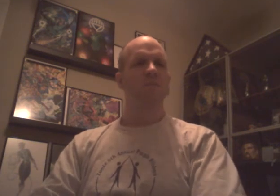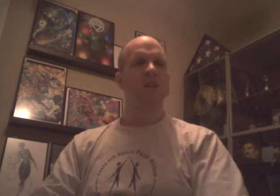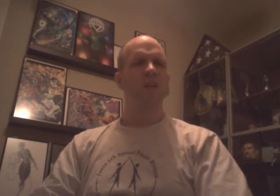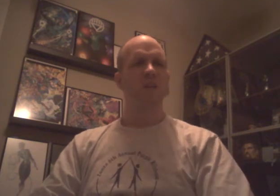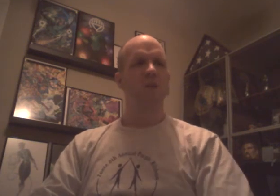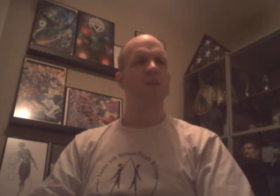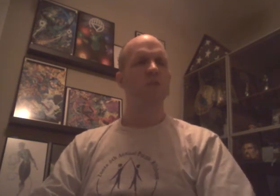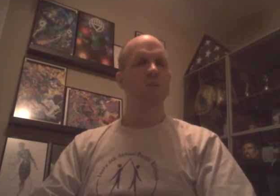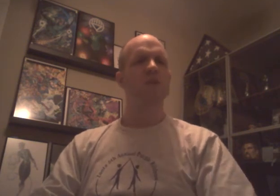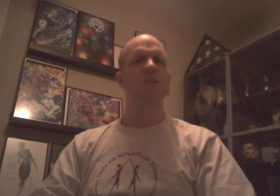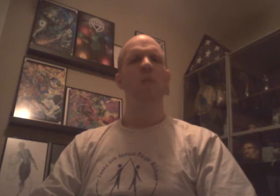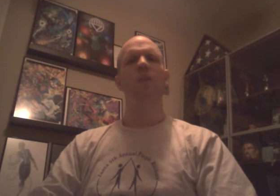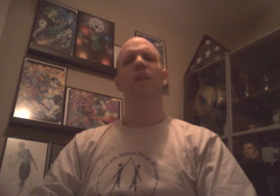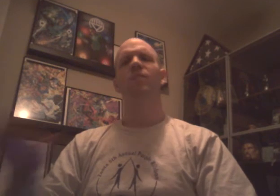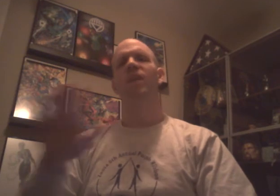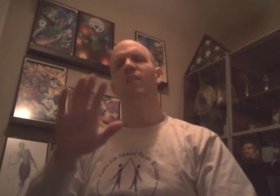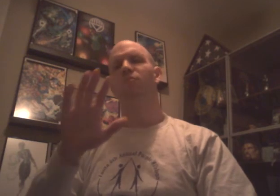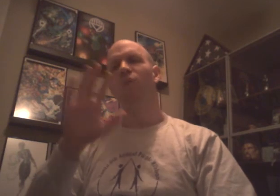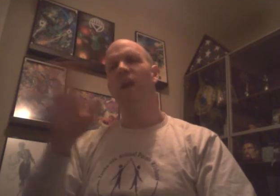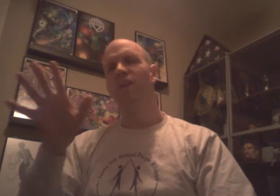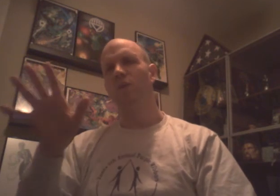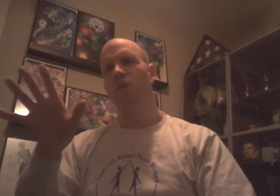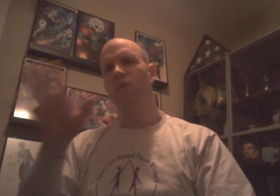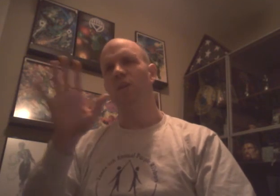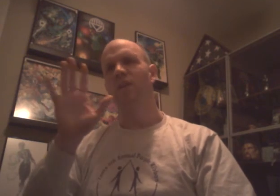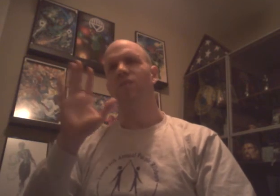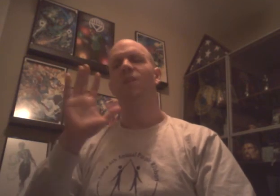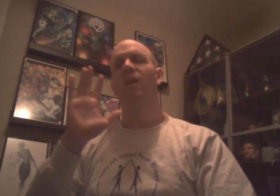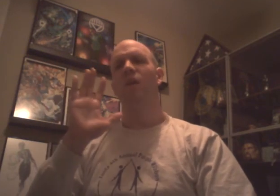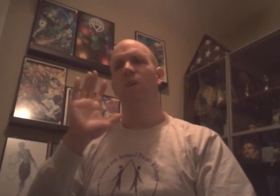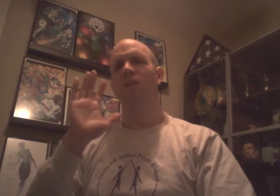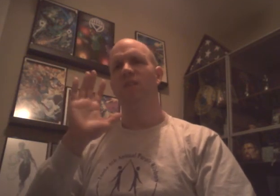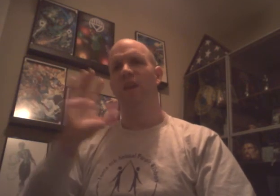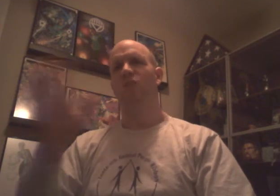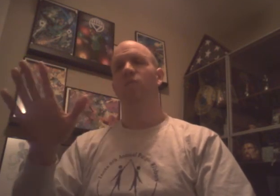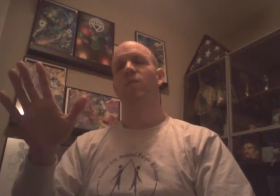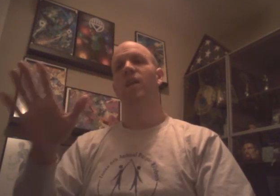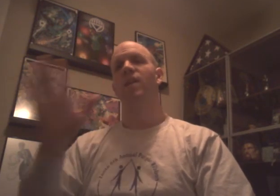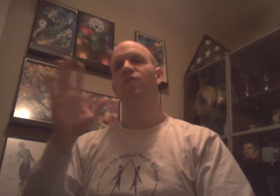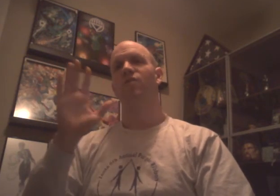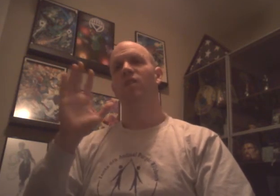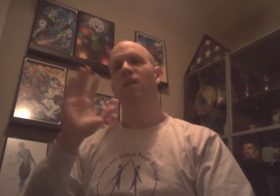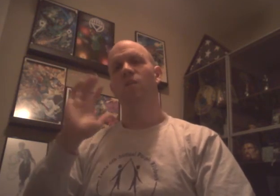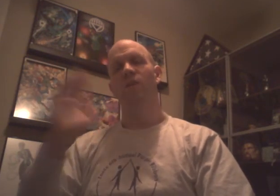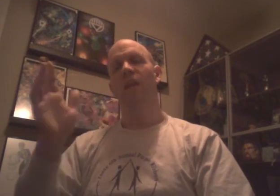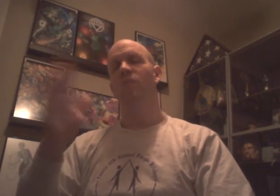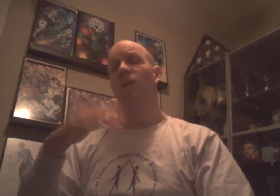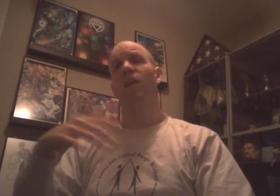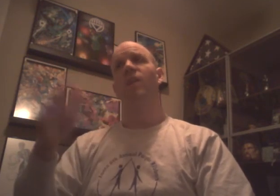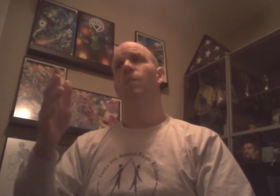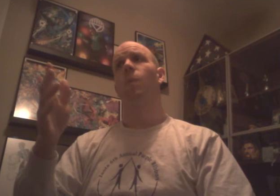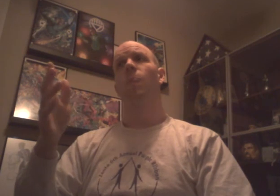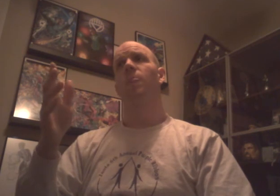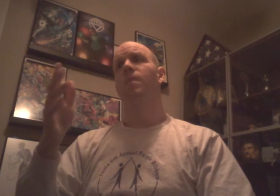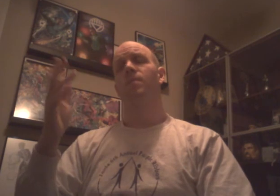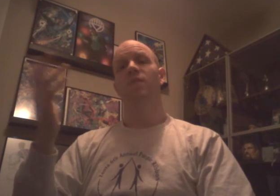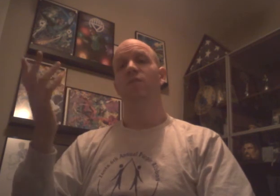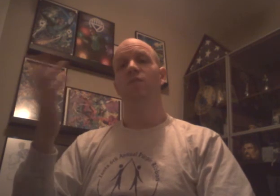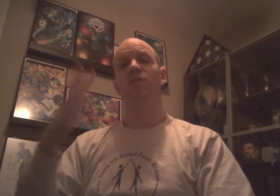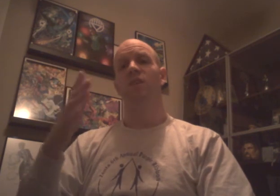You know, they tried to do a pretty good job when it came to getting Bryan to go in the ring. To talk about how he wants to take on Triple H. With H being like... Dude, seriously.